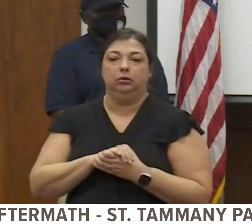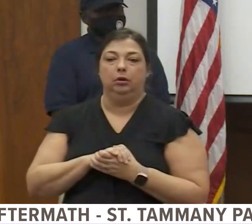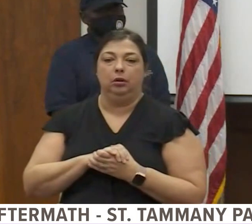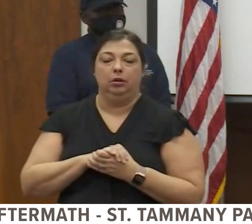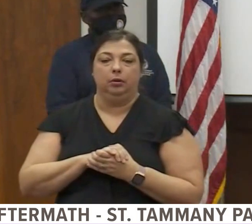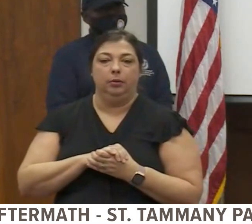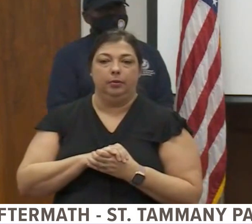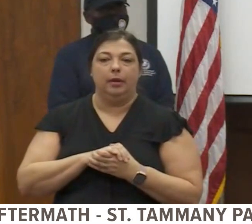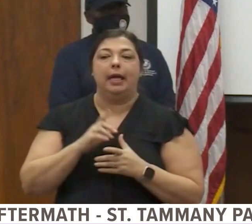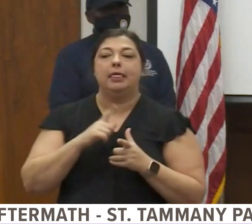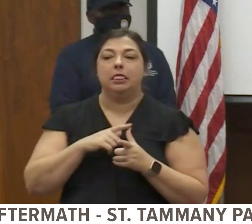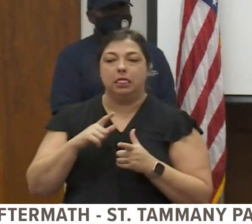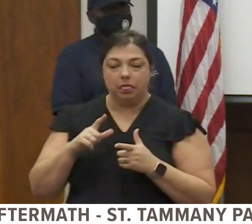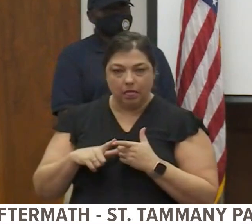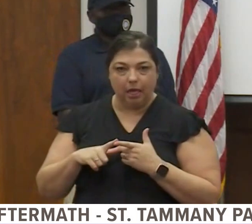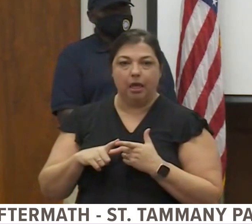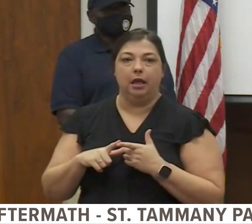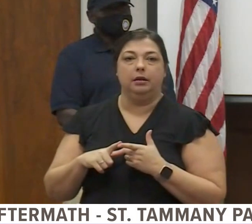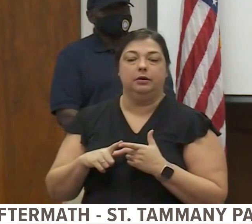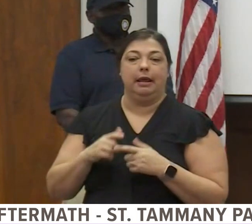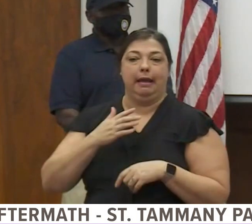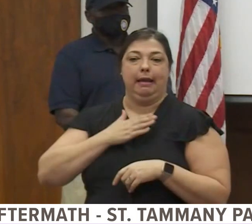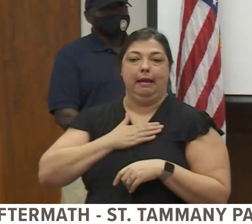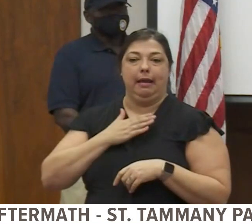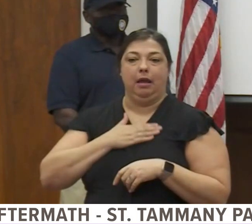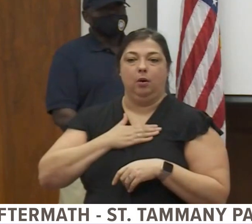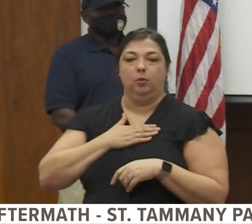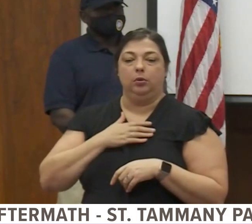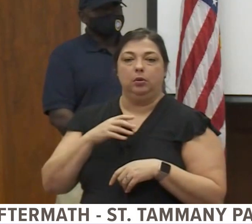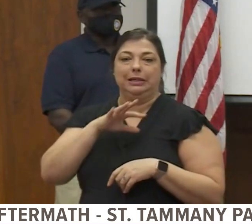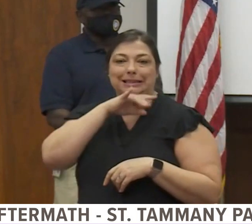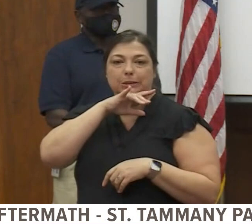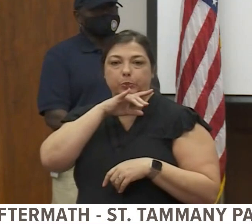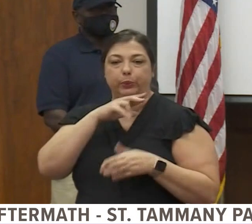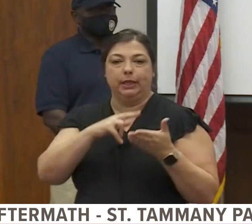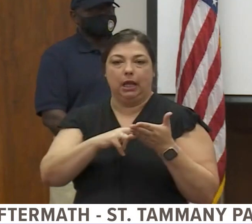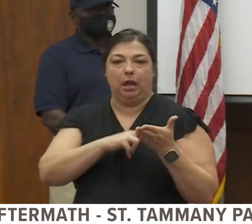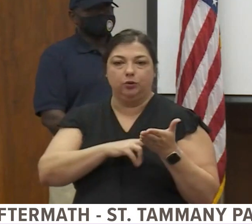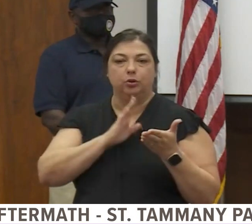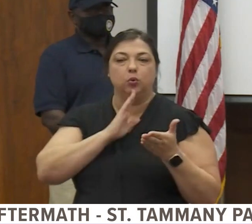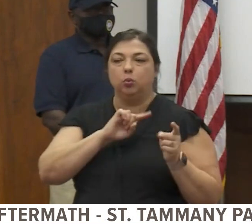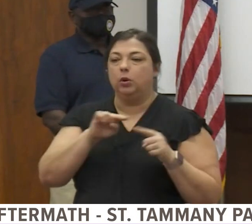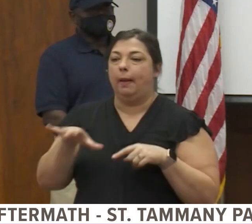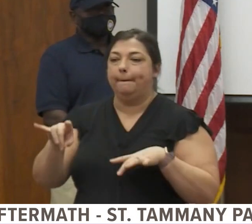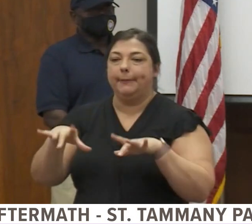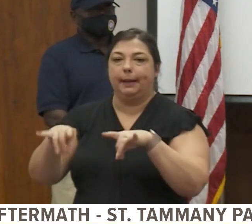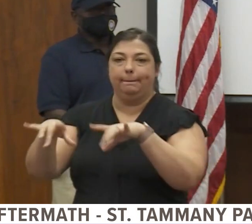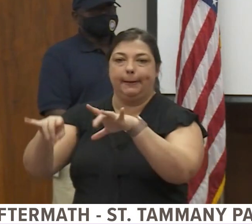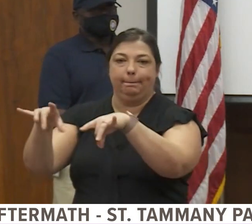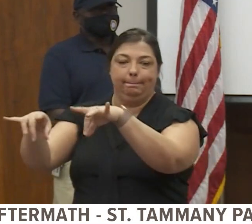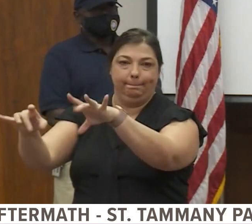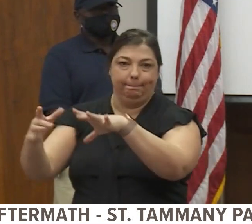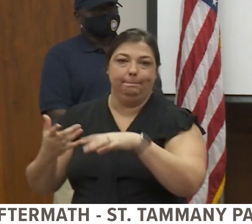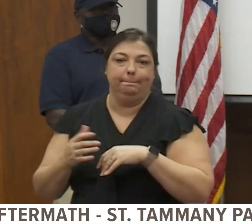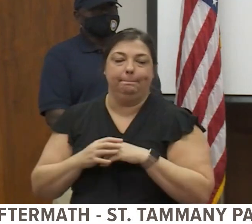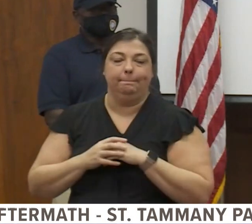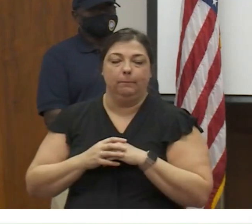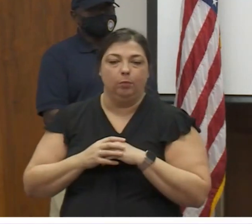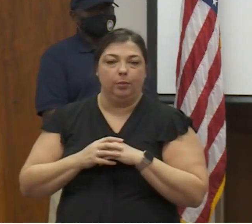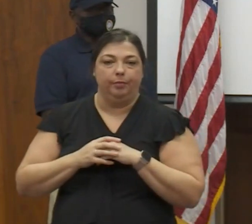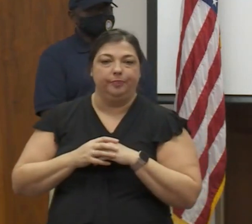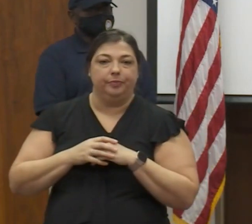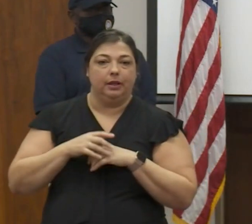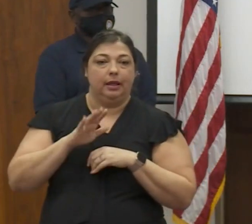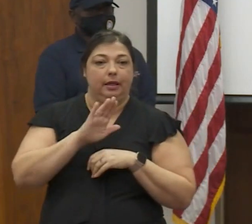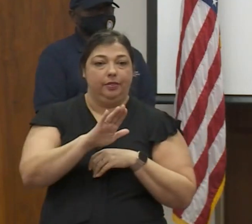it is then picked up by our debris contractor. We have a contract with a debris contractor and